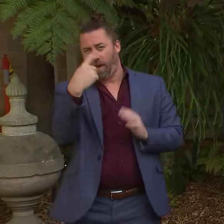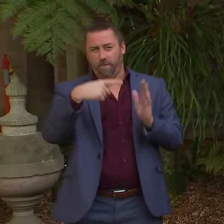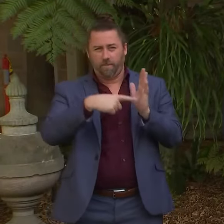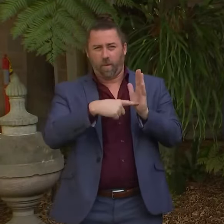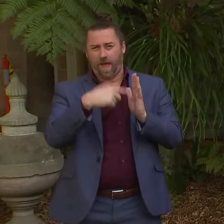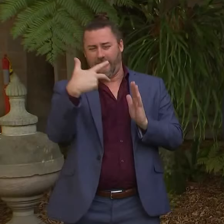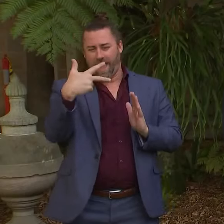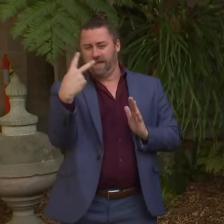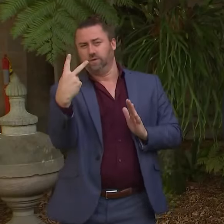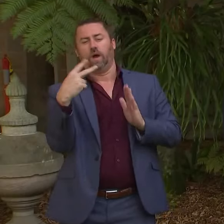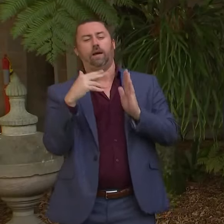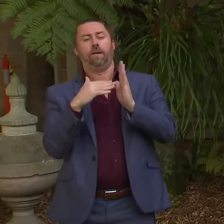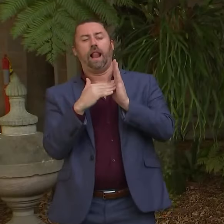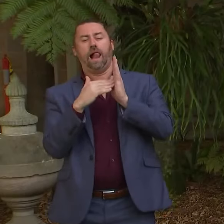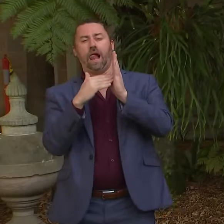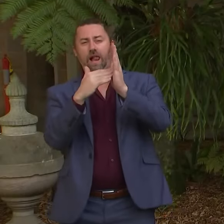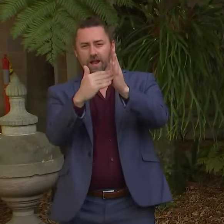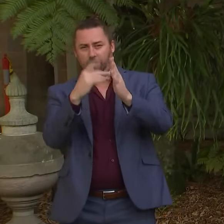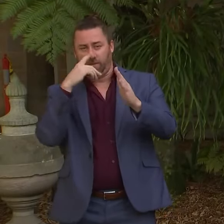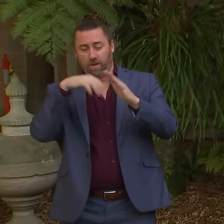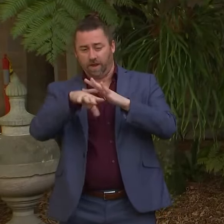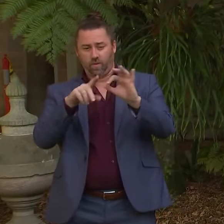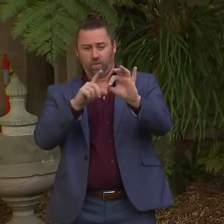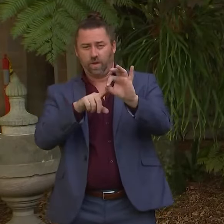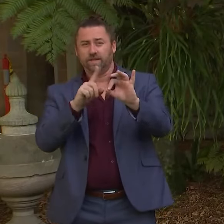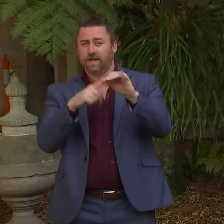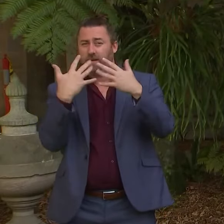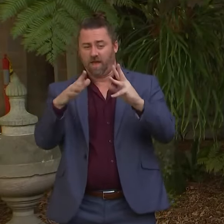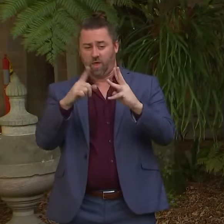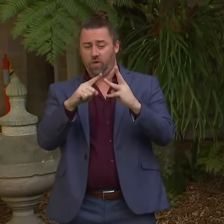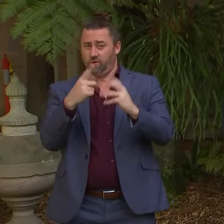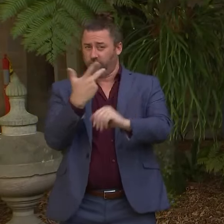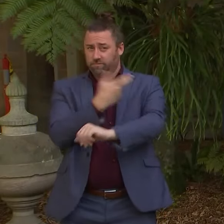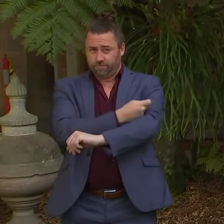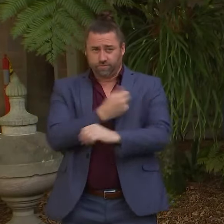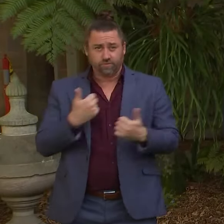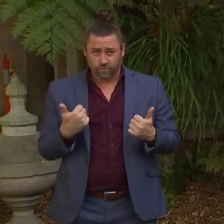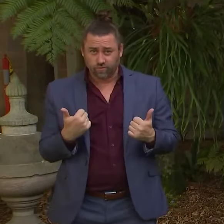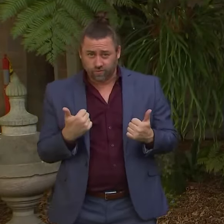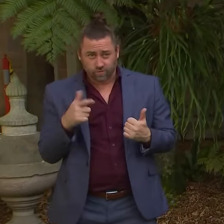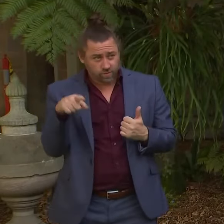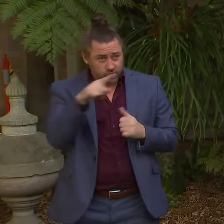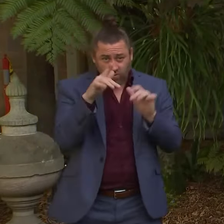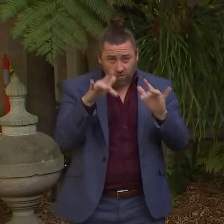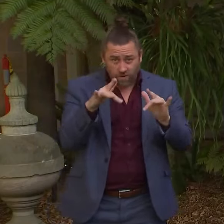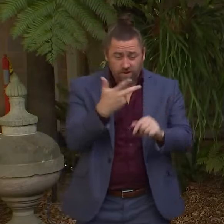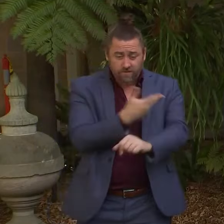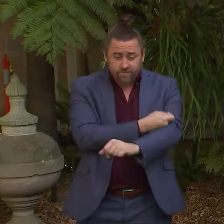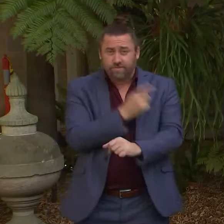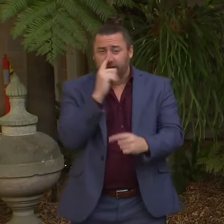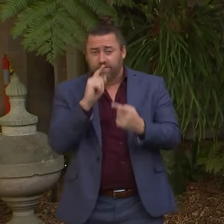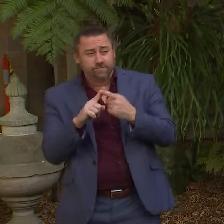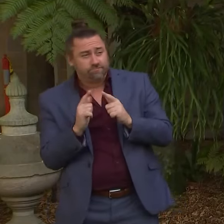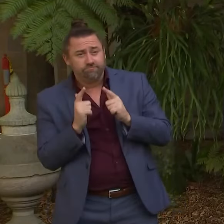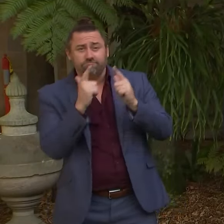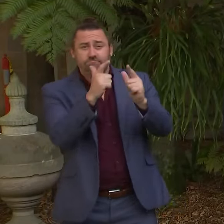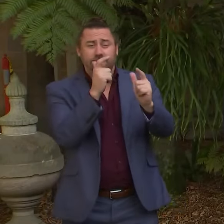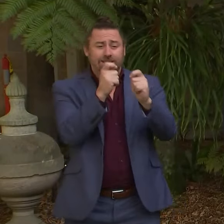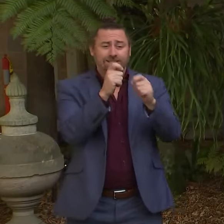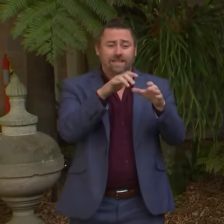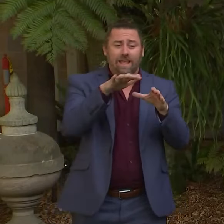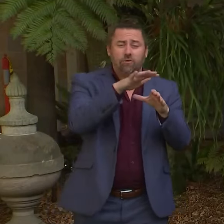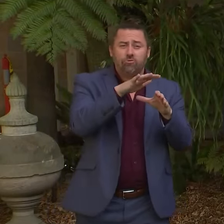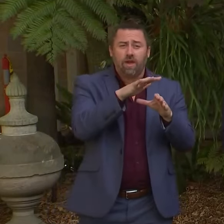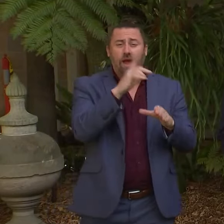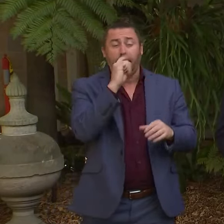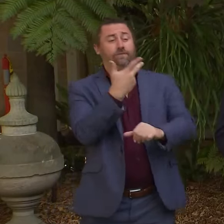million Queenslanders have received their booster. So continue to come out to our testing clinics, community pharmacies or GPs to